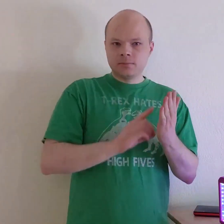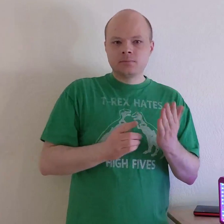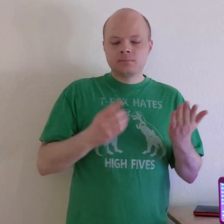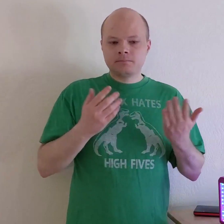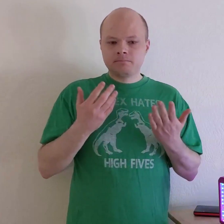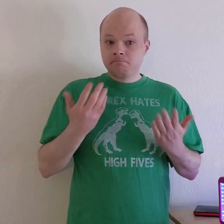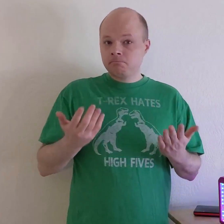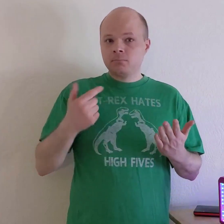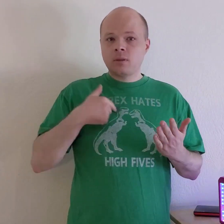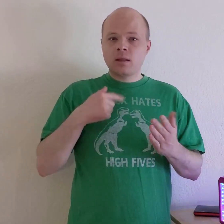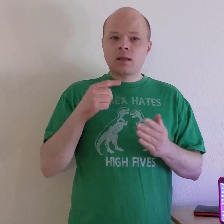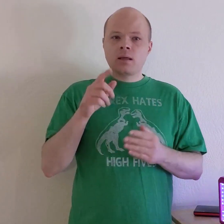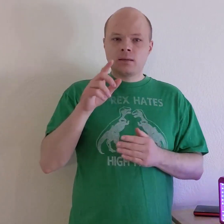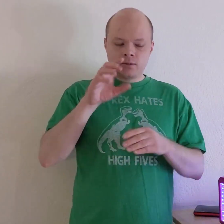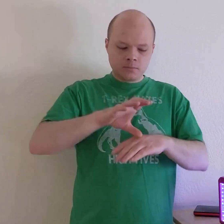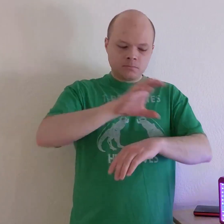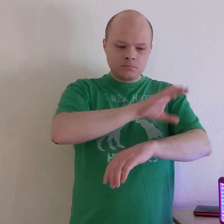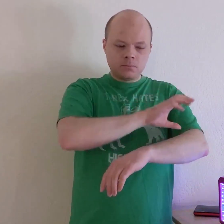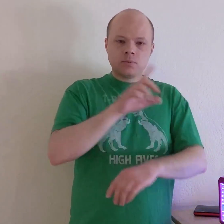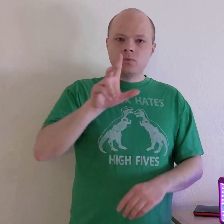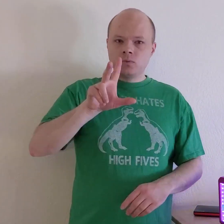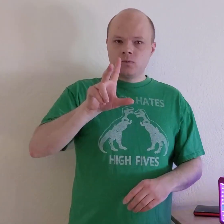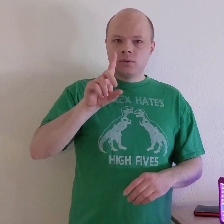I used Fusion 360 on the computer to do this.